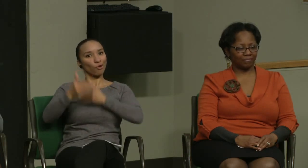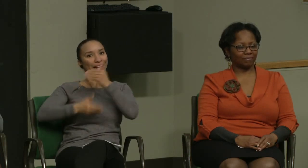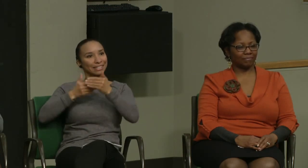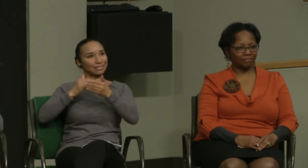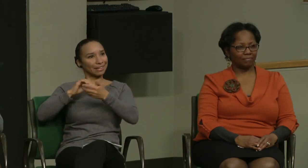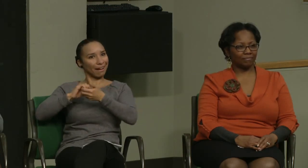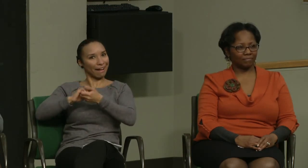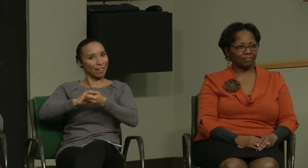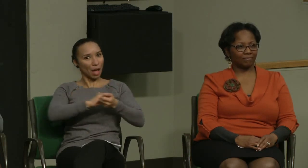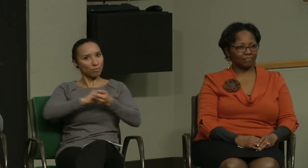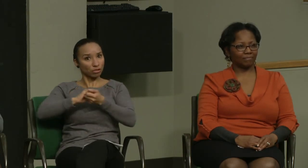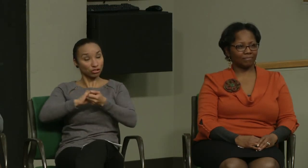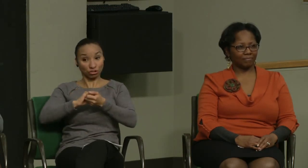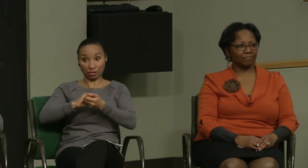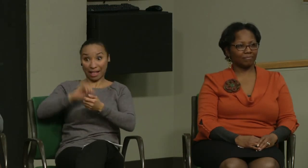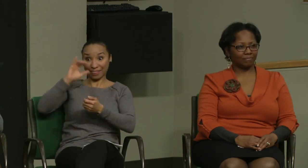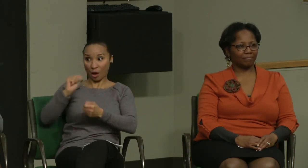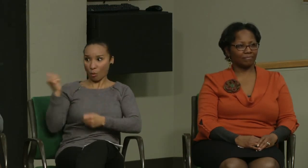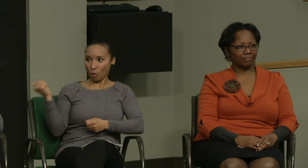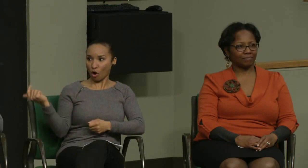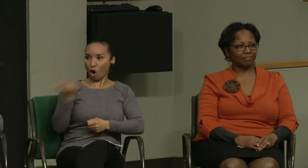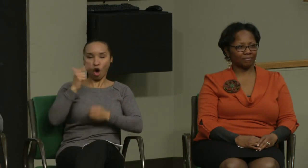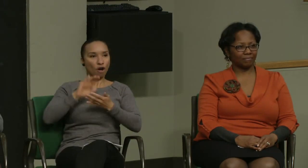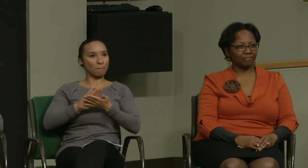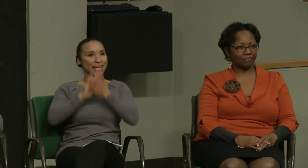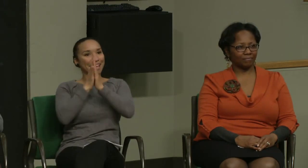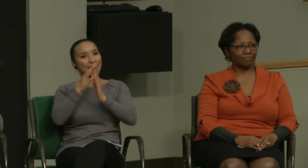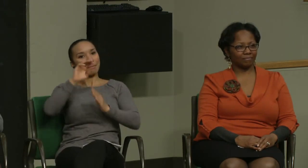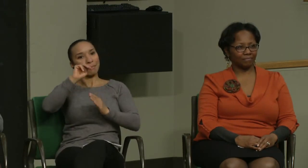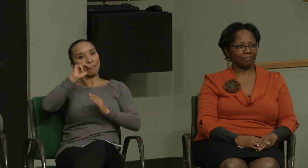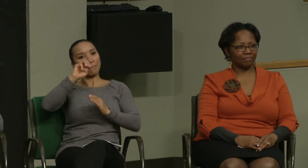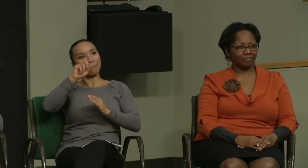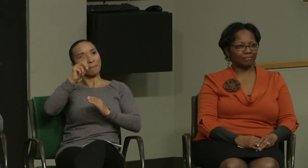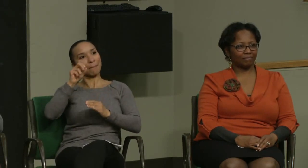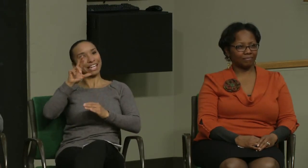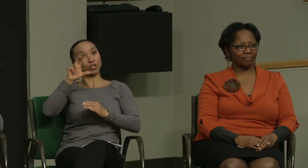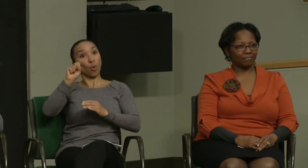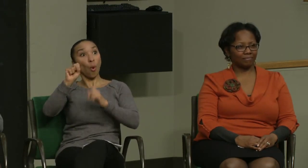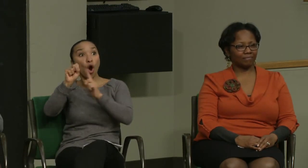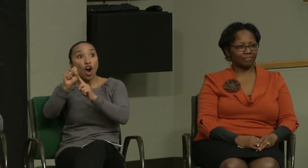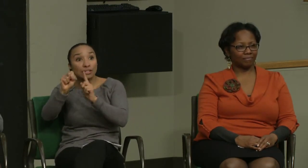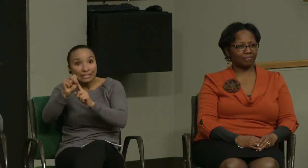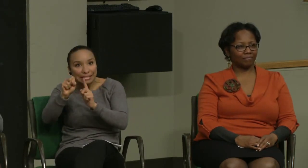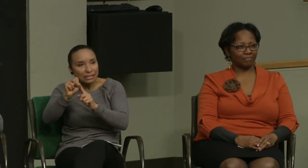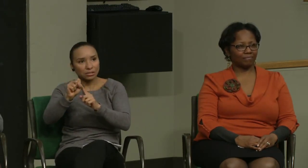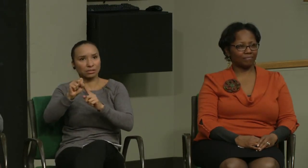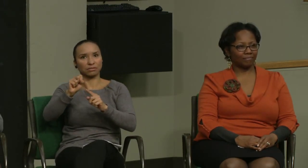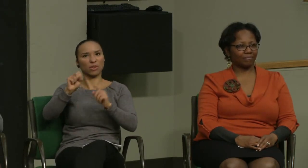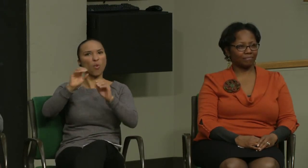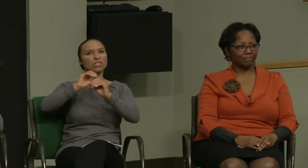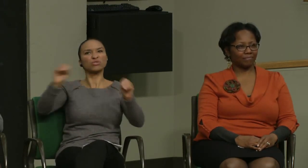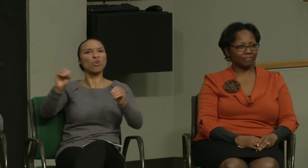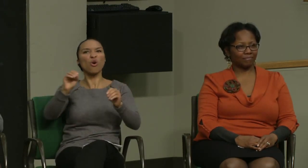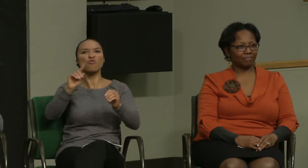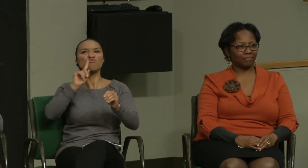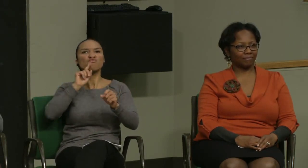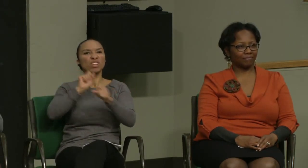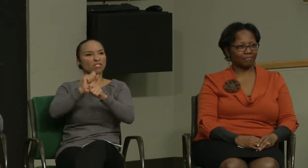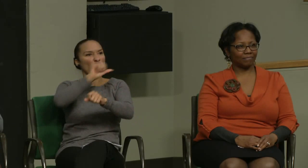that we had our mentoring process and our collaboration at that point we all became mentors of each other